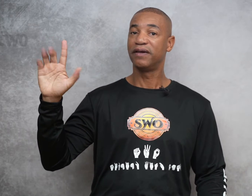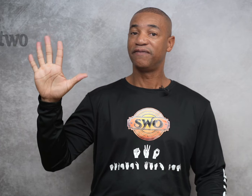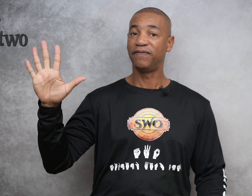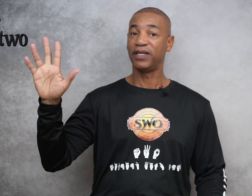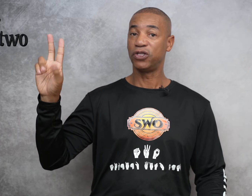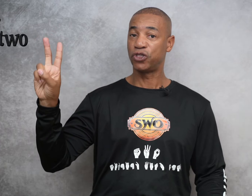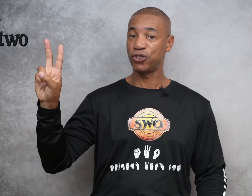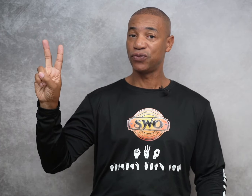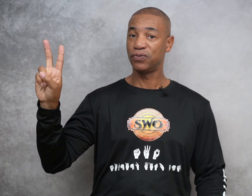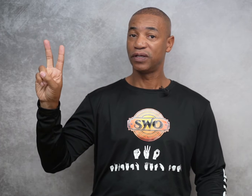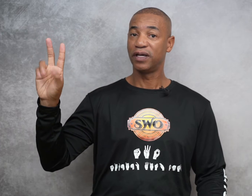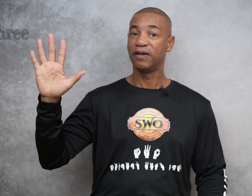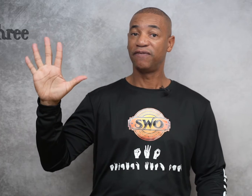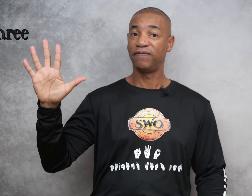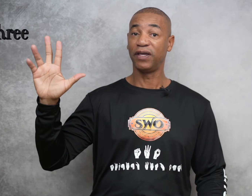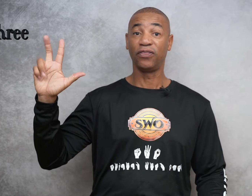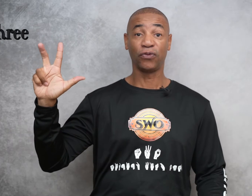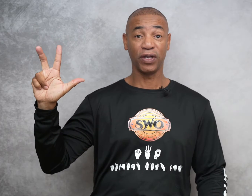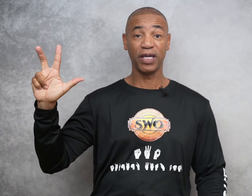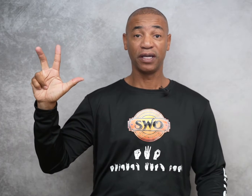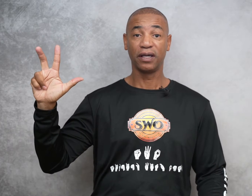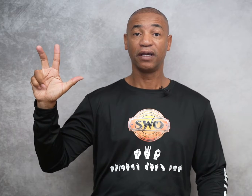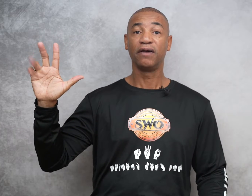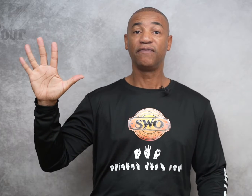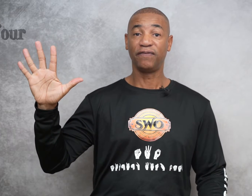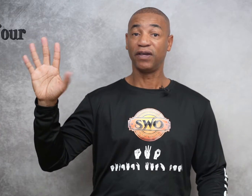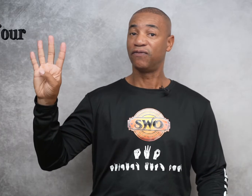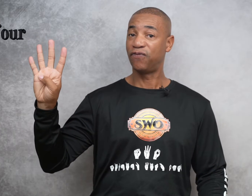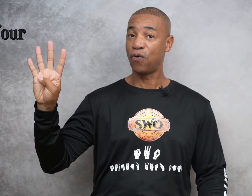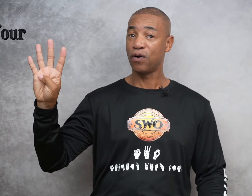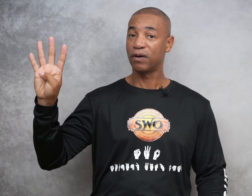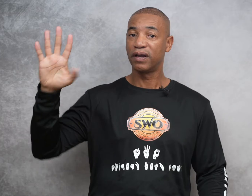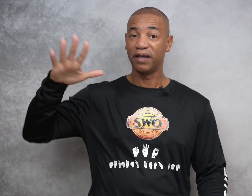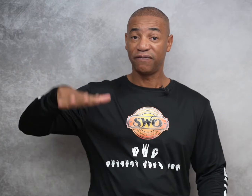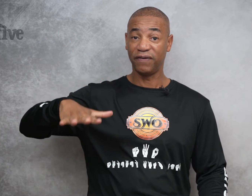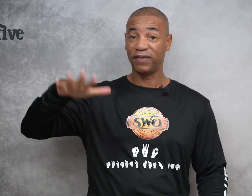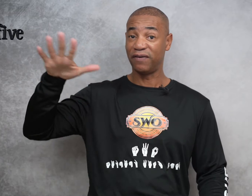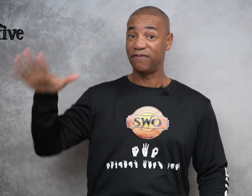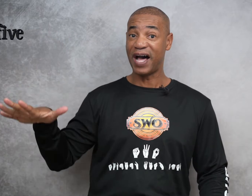52, 53, 54, 55,